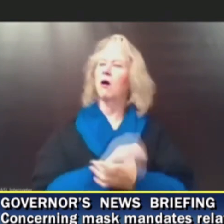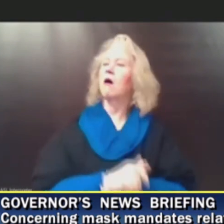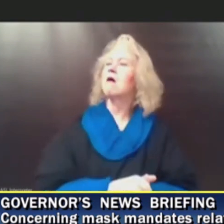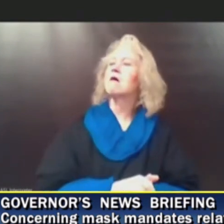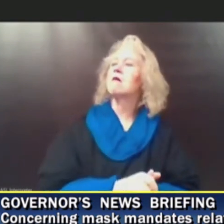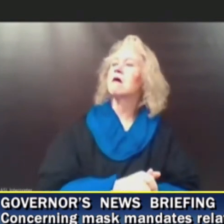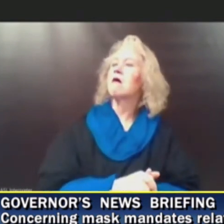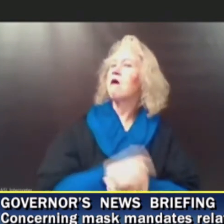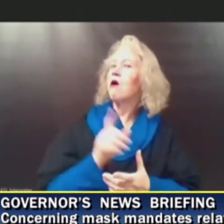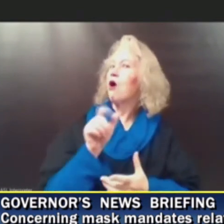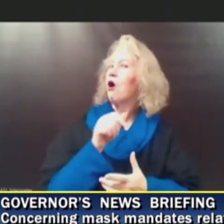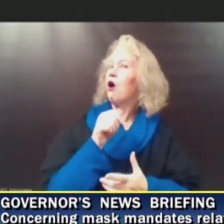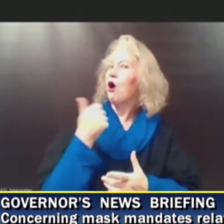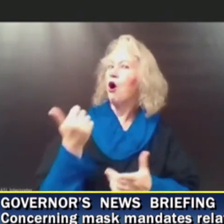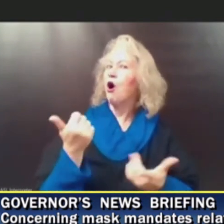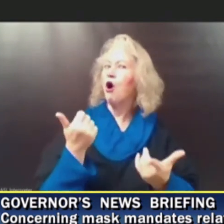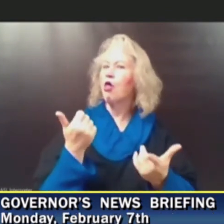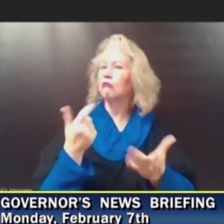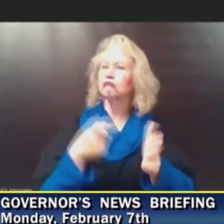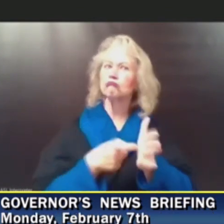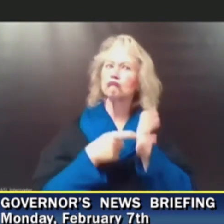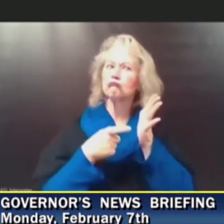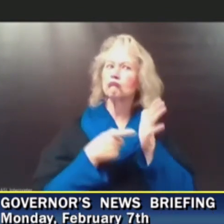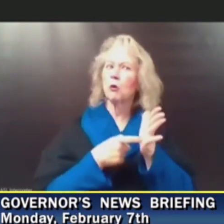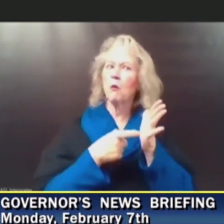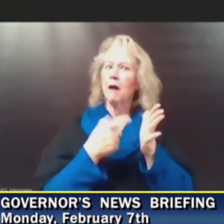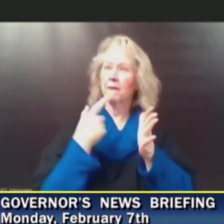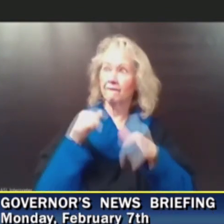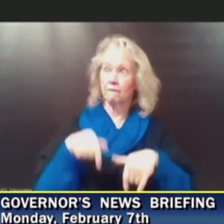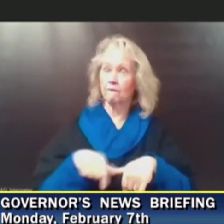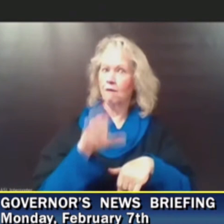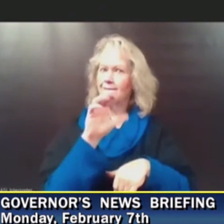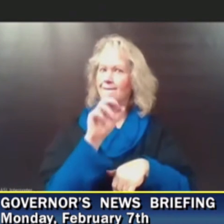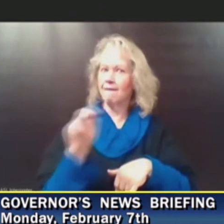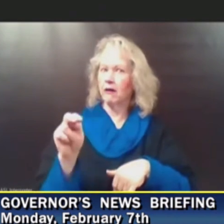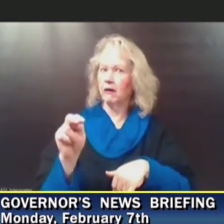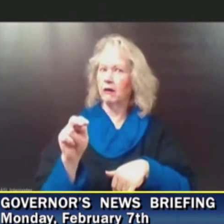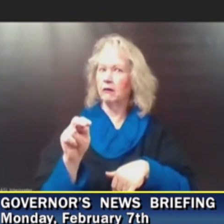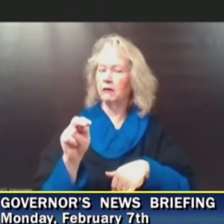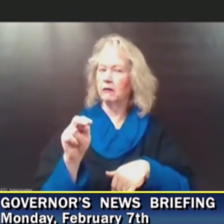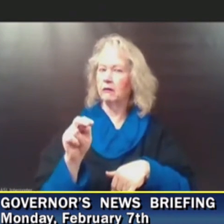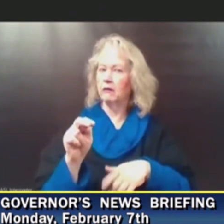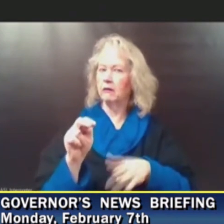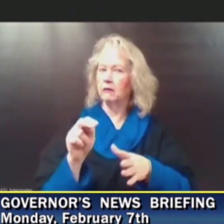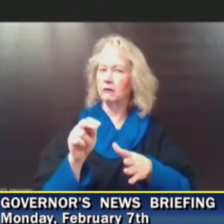other state mask mandates after this that would be imposed statewide?